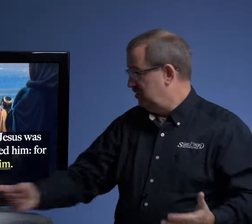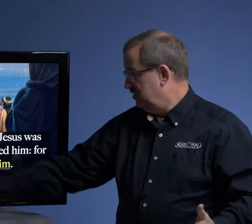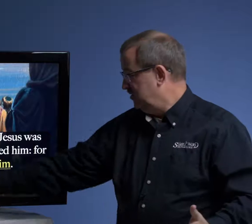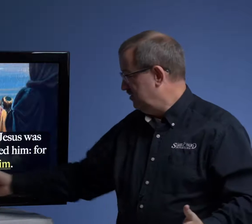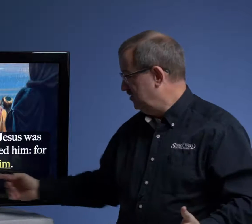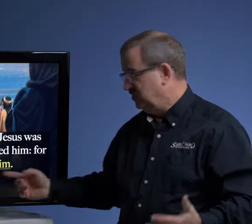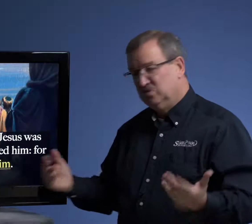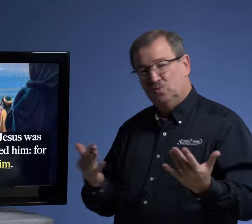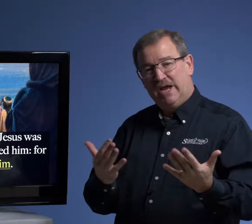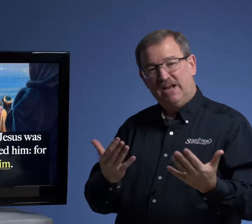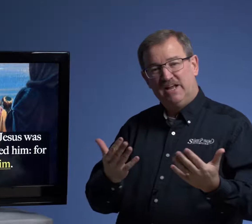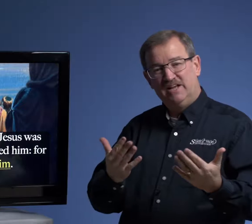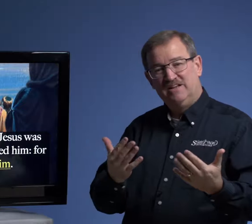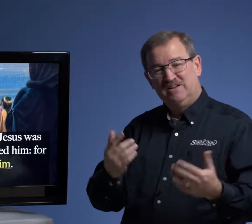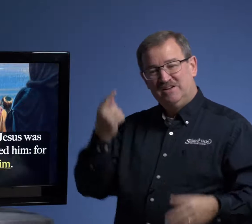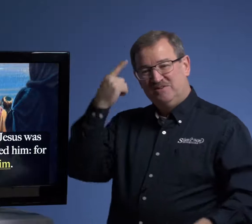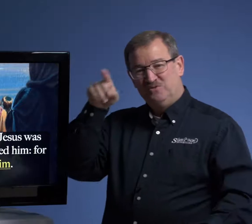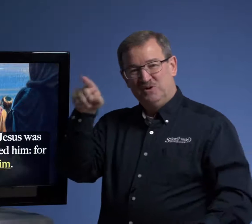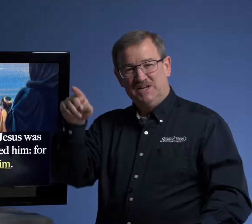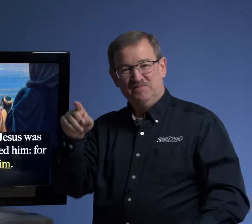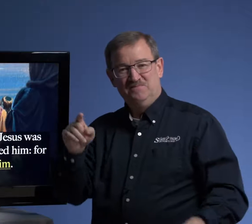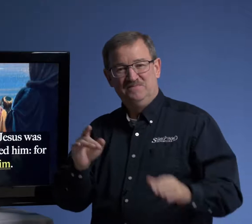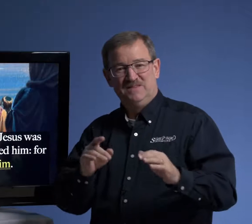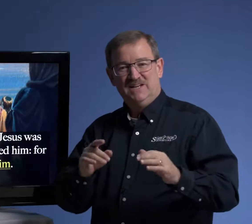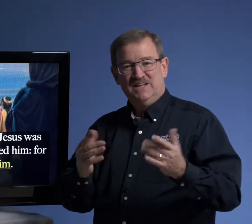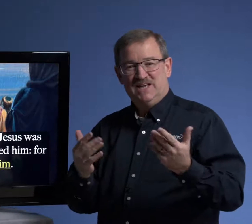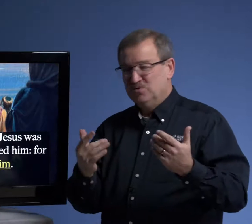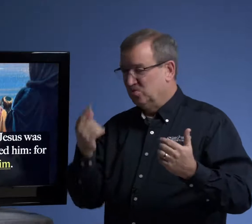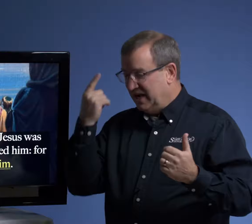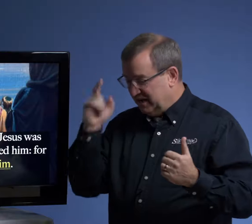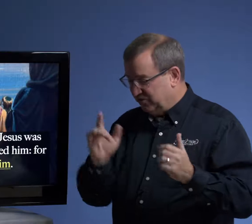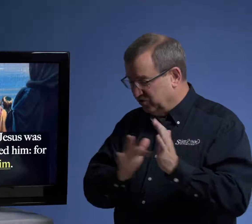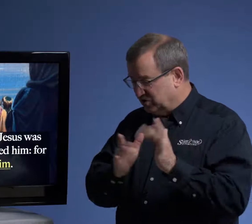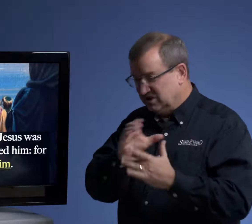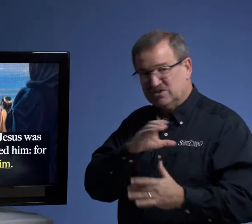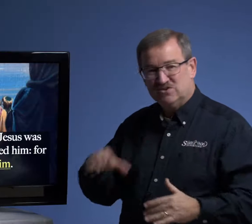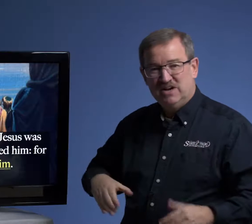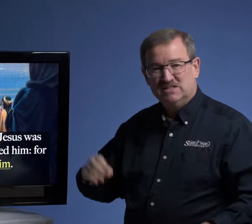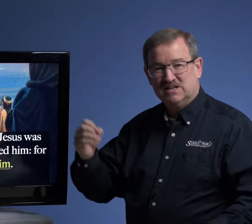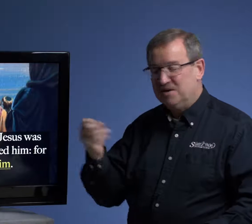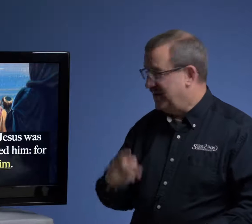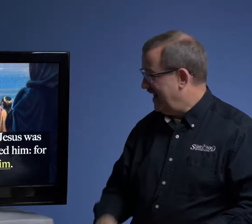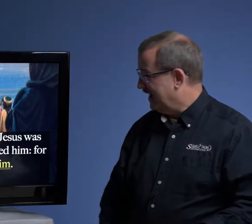waiting for him. They were waiting for Jesus Christ to come back.